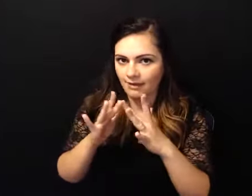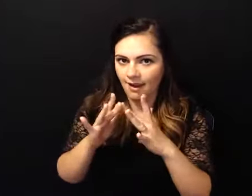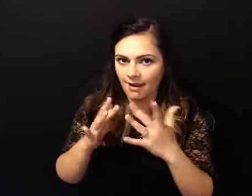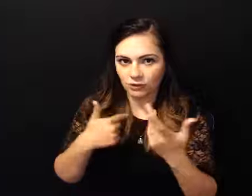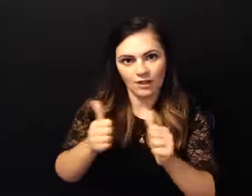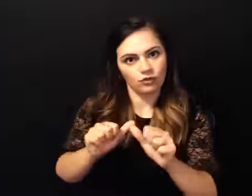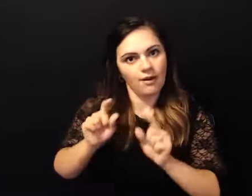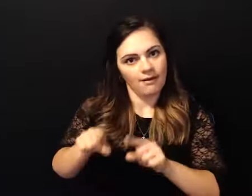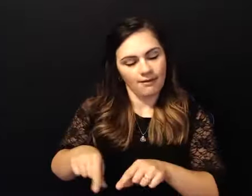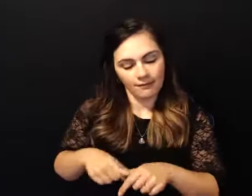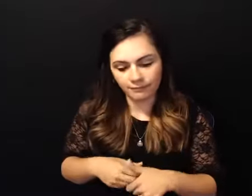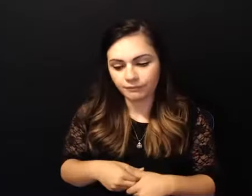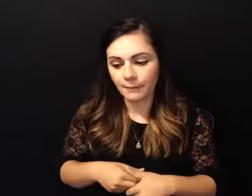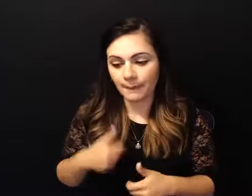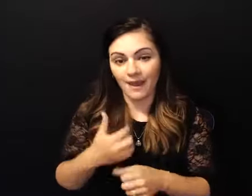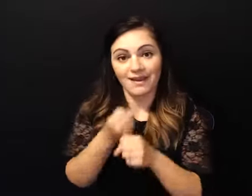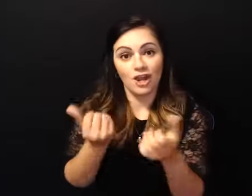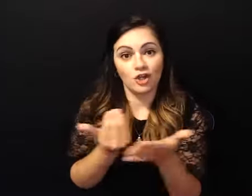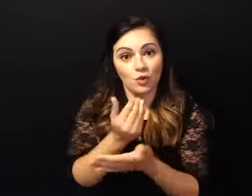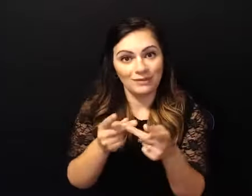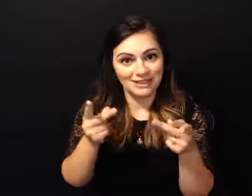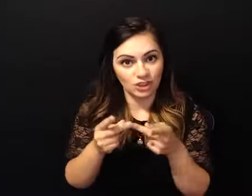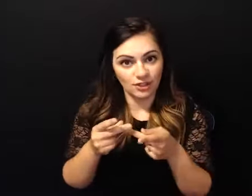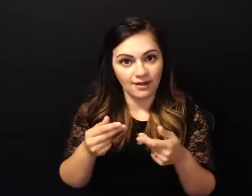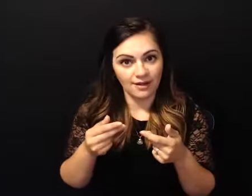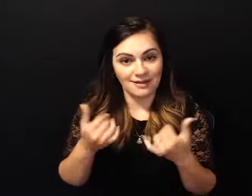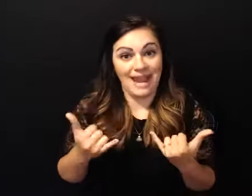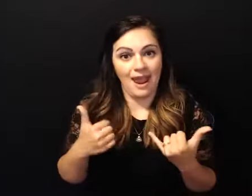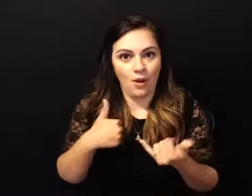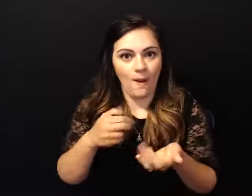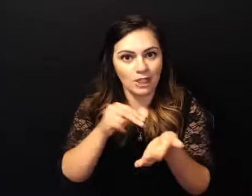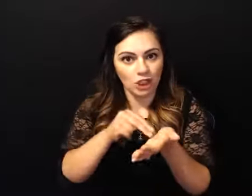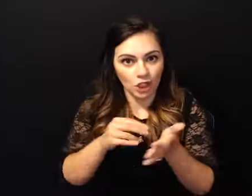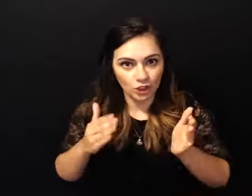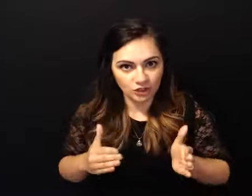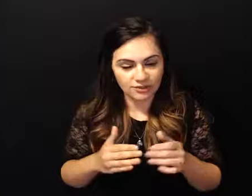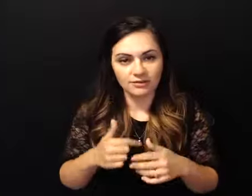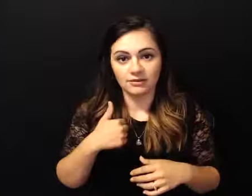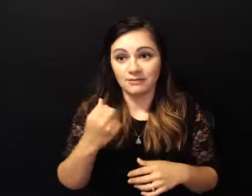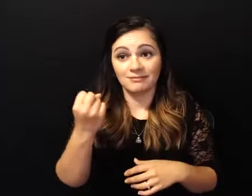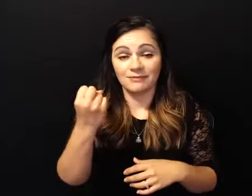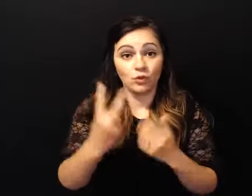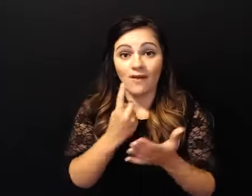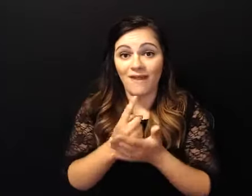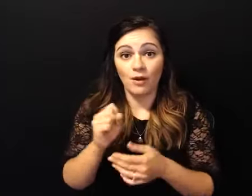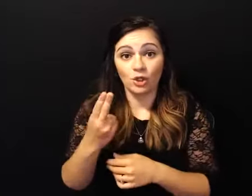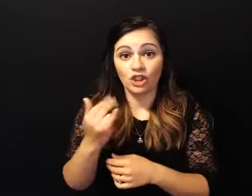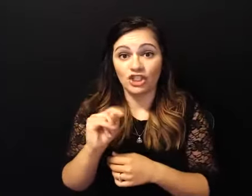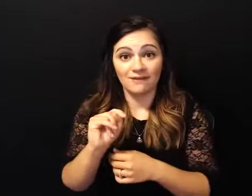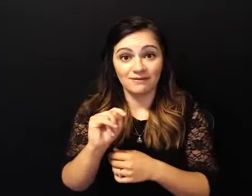position i'm a nurse now um and i'm a 12-hour shifts at night and that's new that's a position they threw me